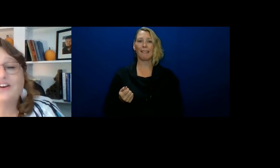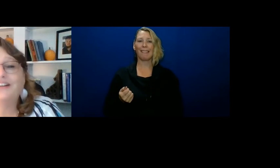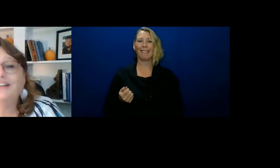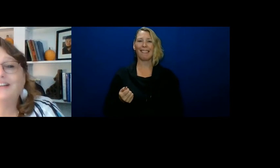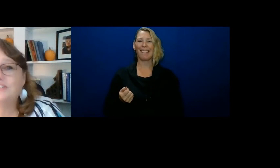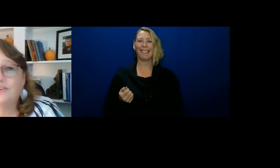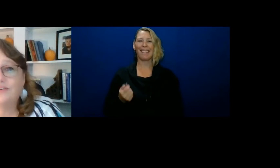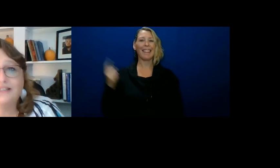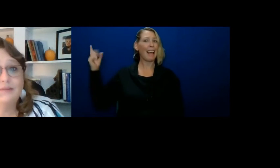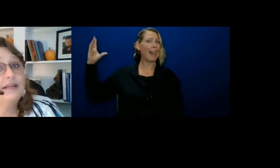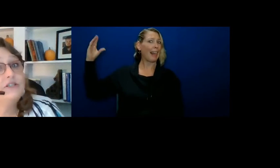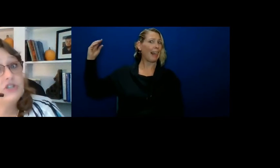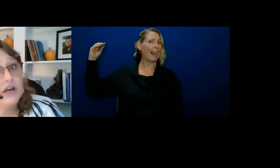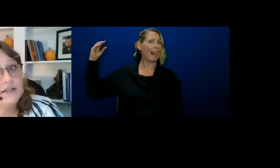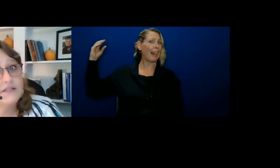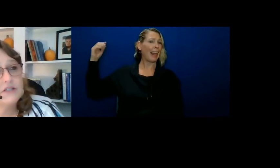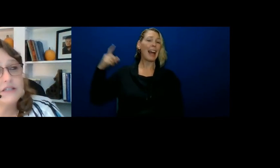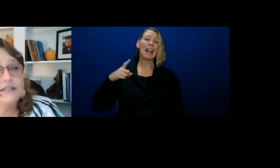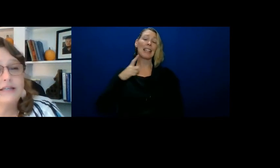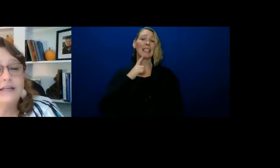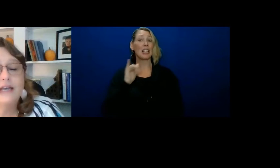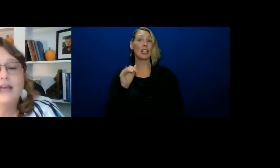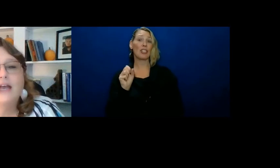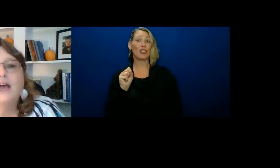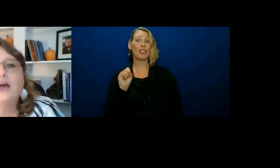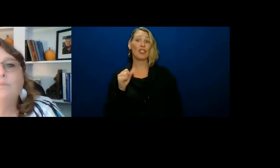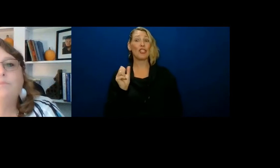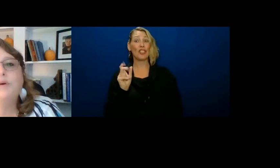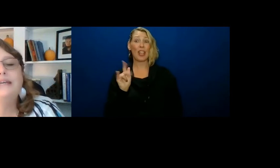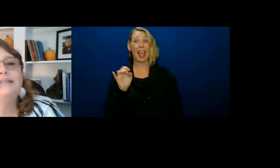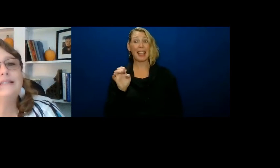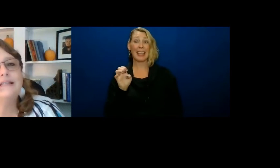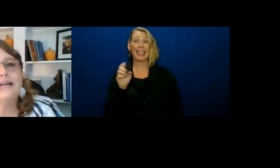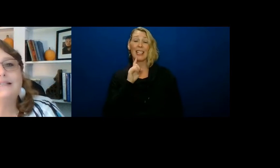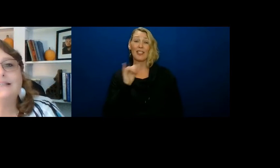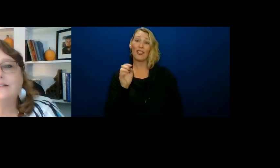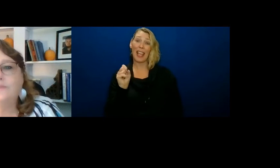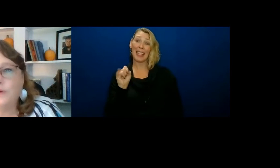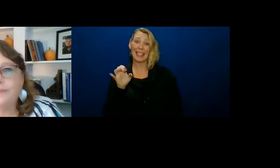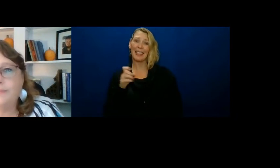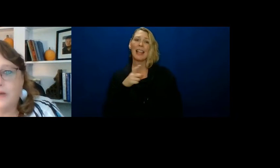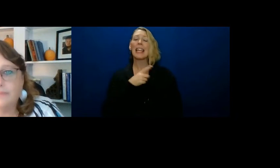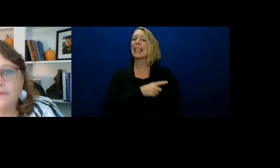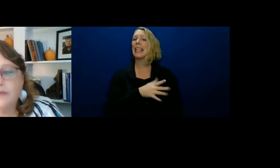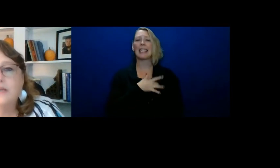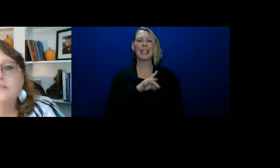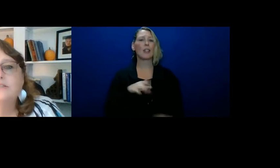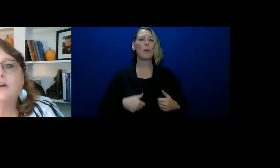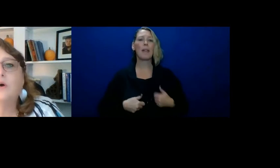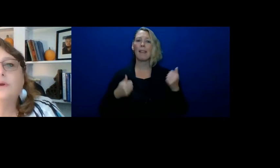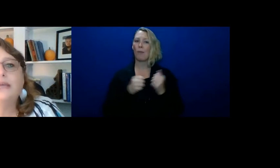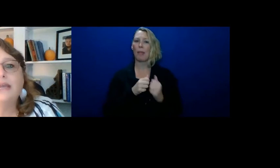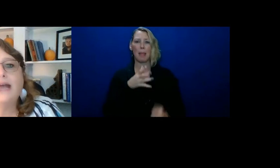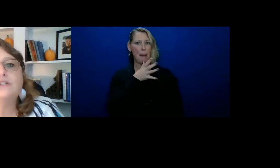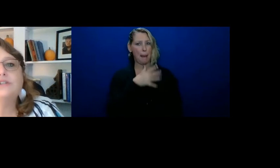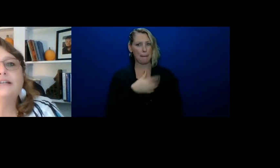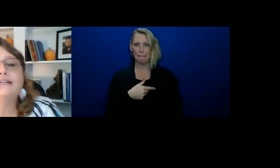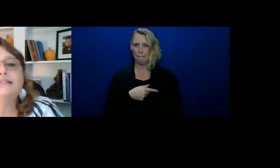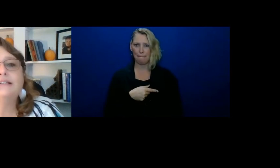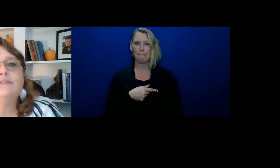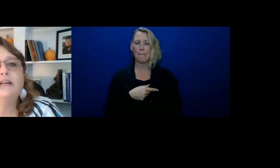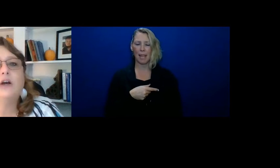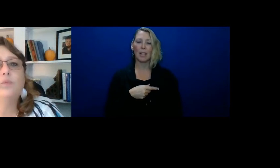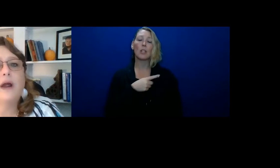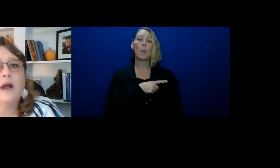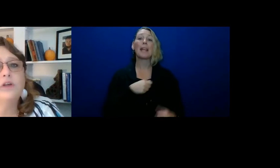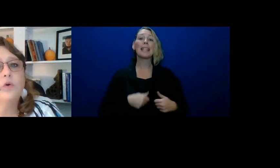Sorry, he just corrected me. Jackie's Jesse. But he doesn't like to live with mom. So he actually